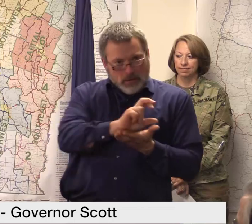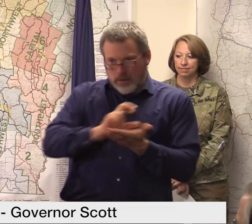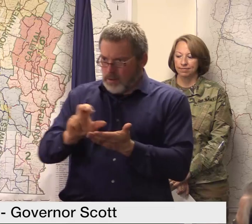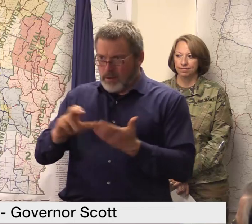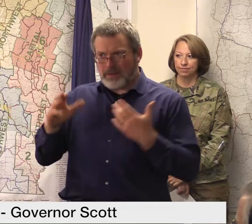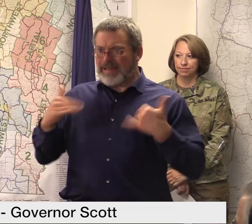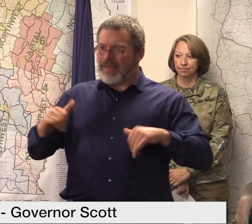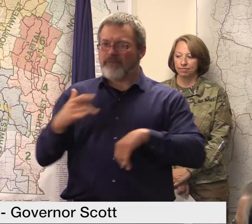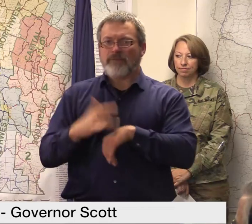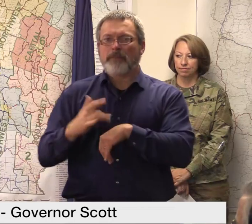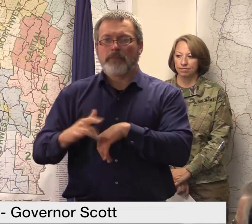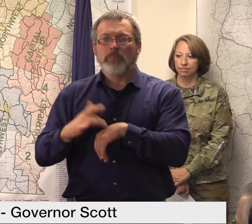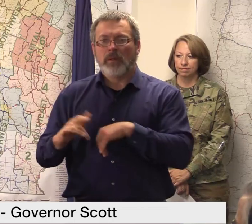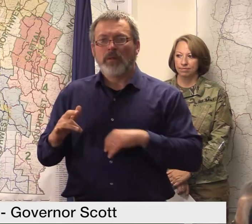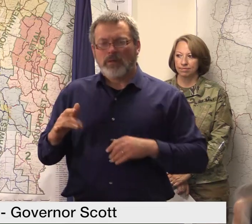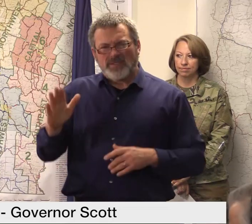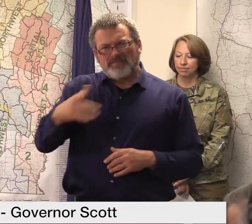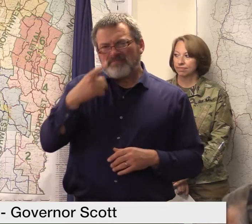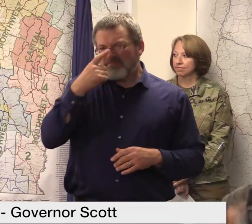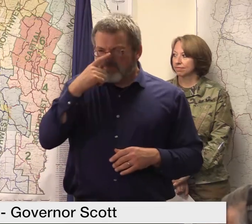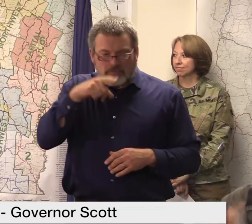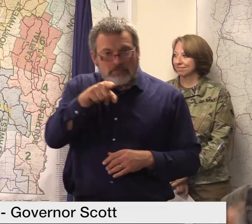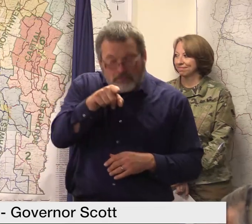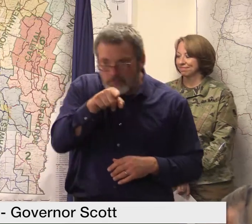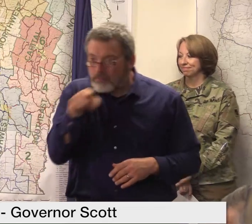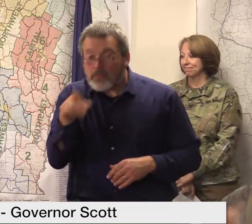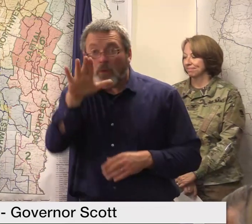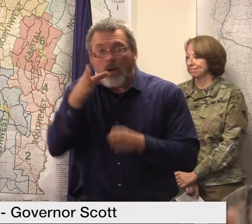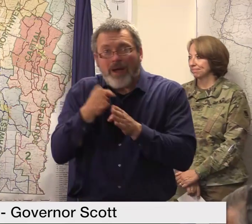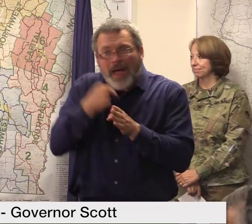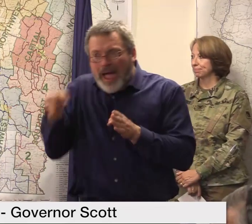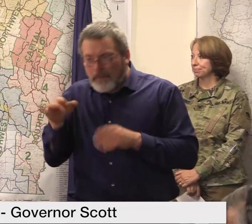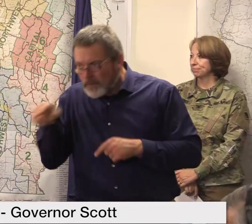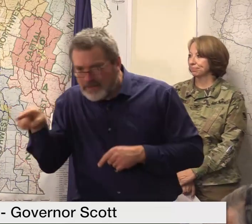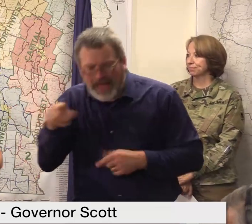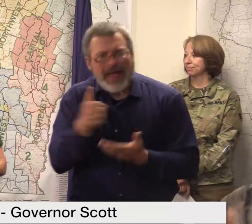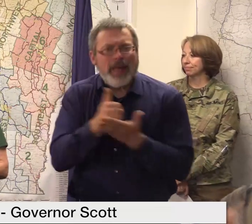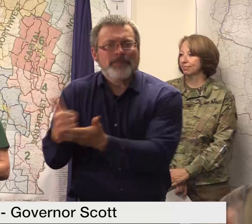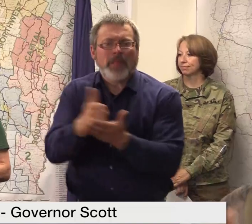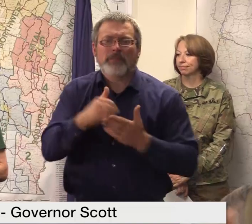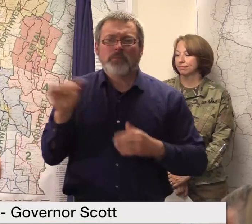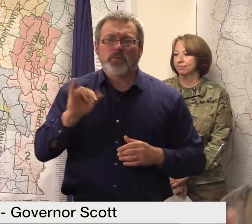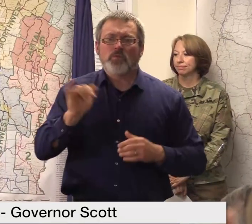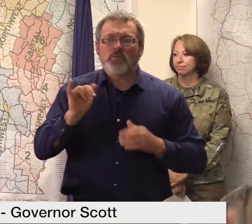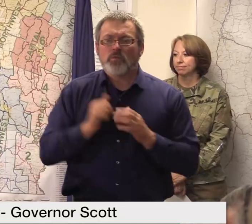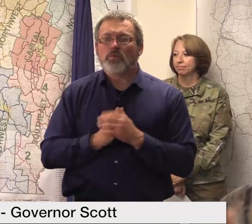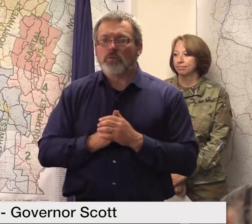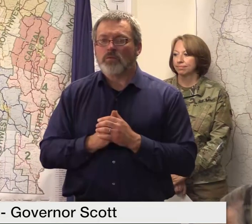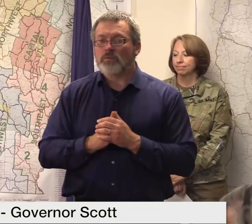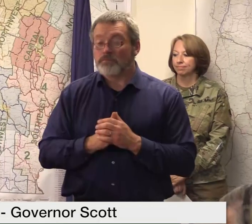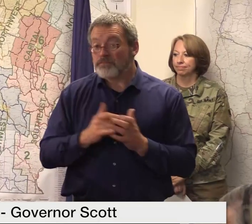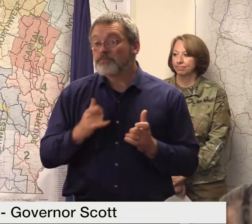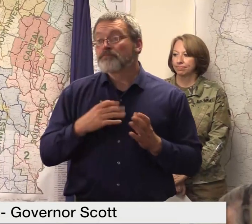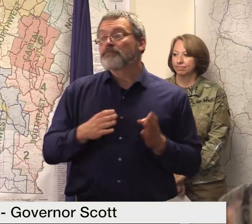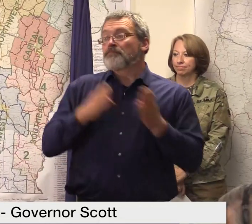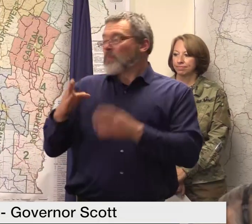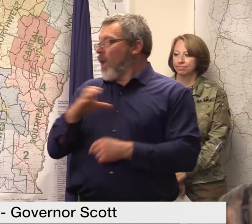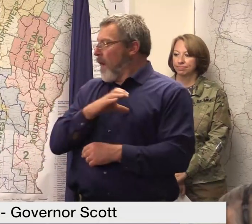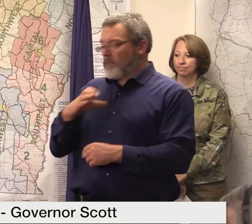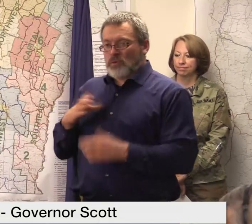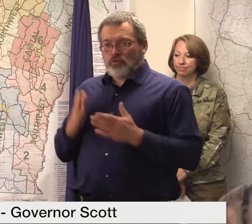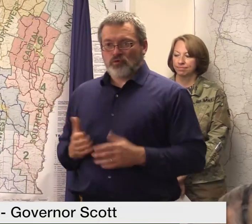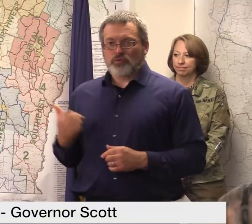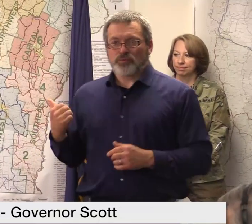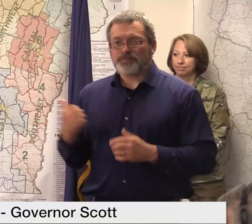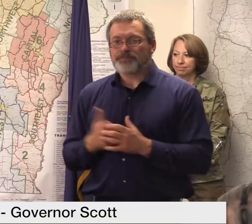damage with that I'll turn it over to Commissioner Morrison thank you governor good morning thank you for being